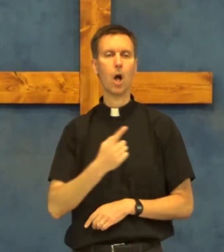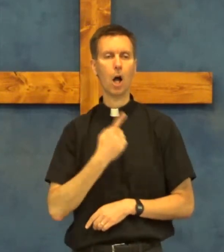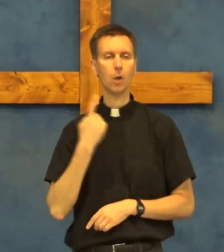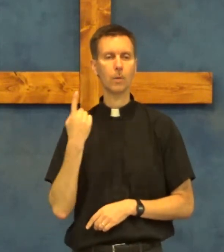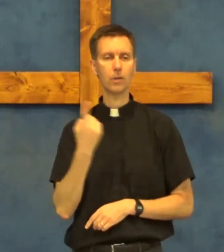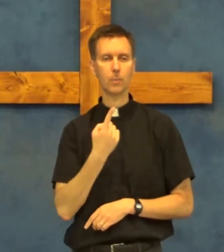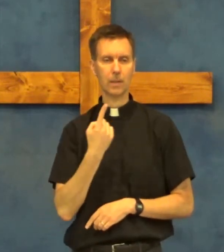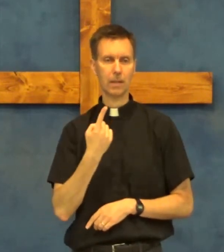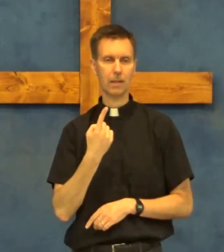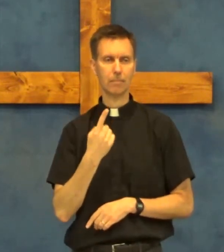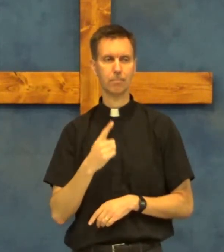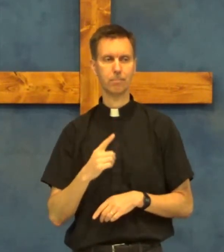always be